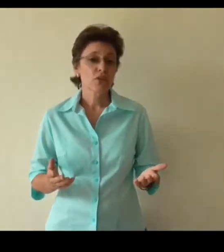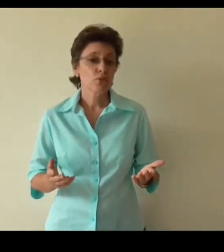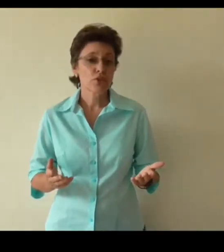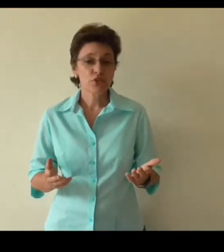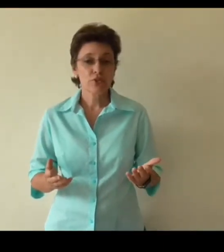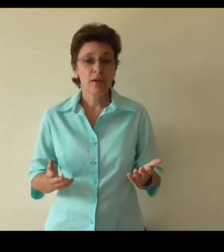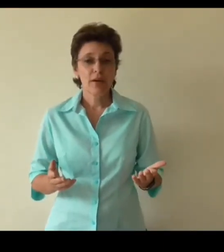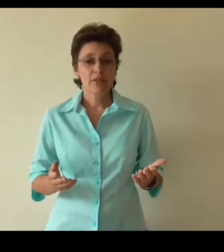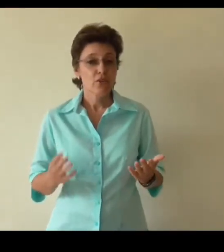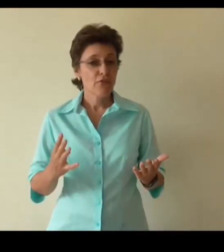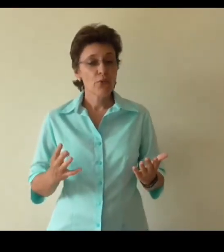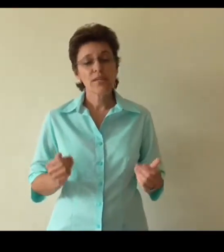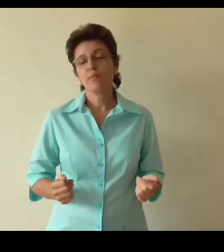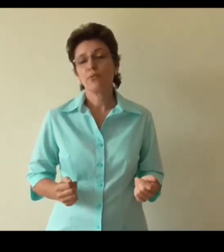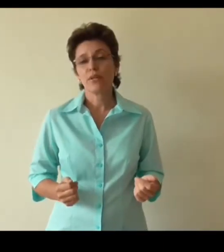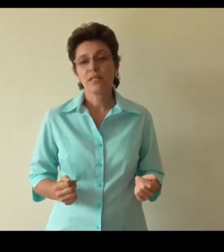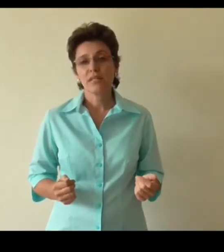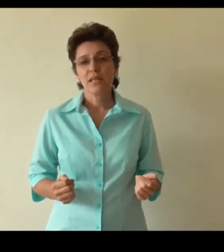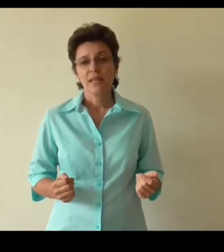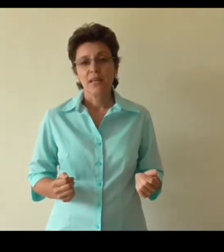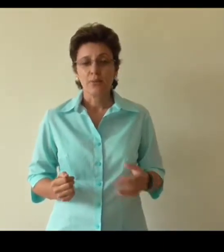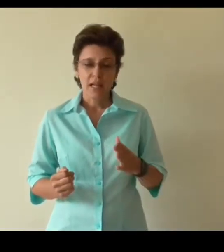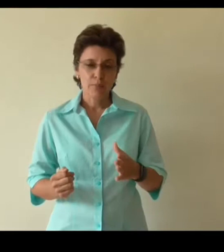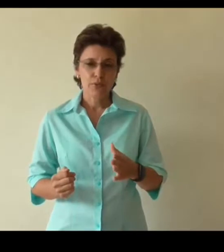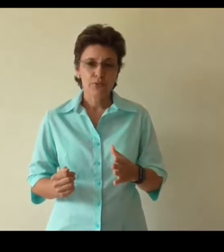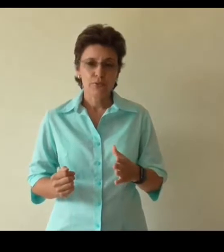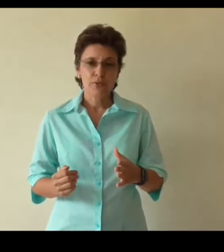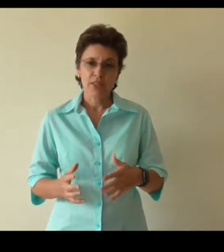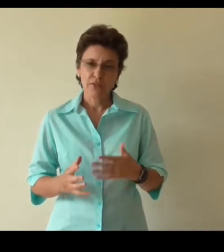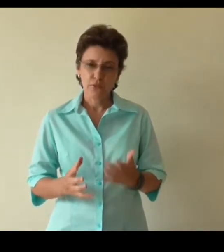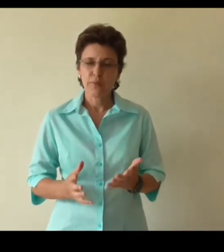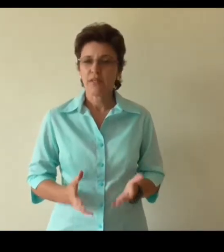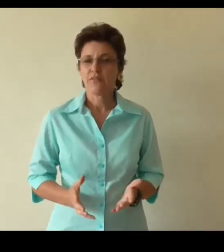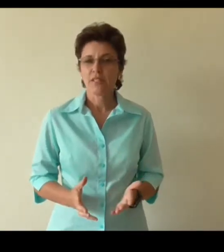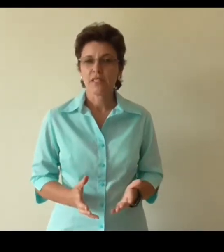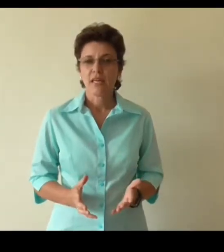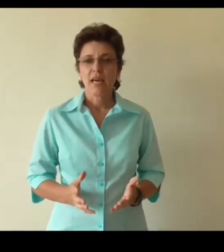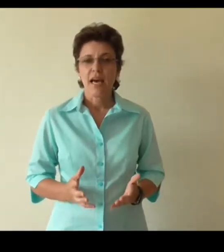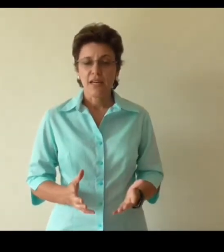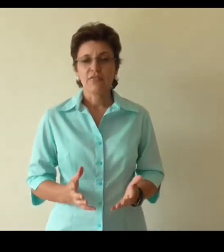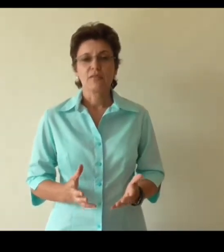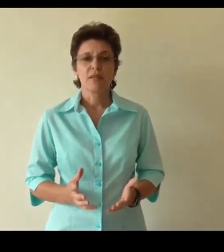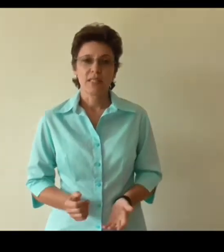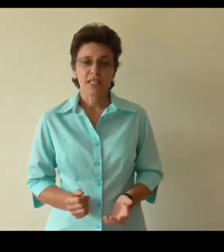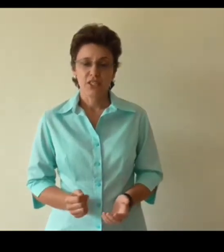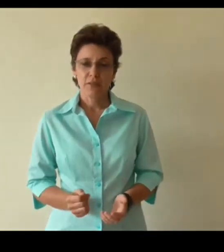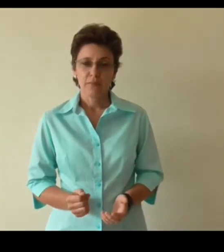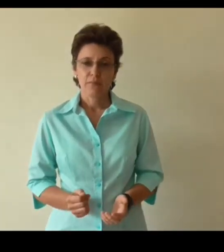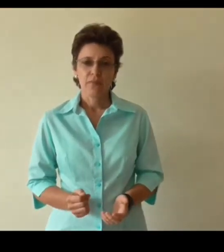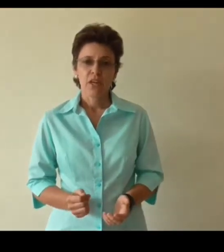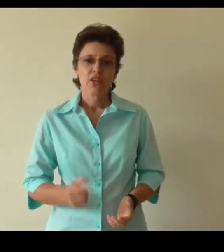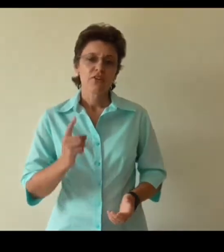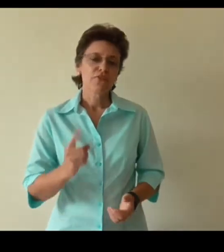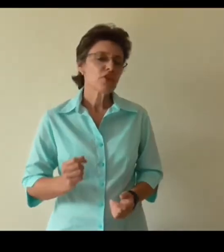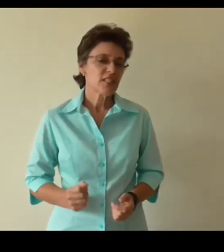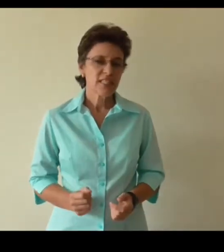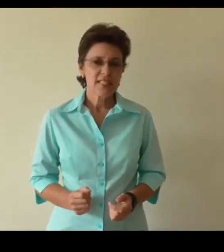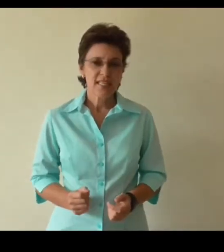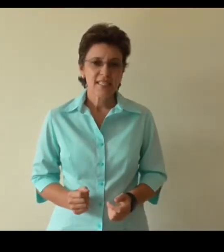want to talk to you about four key points that will help you get the full benefits out of this meditation. The first thing is that